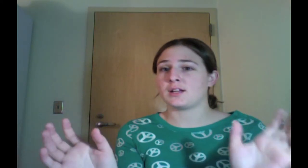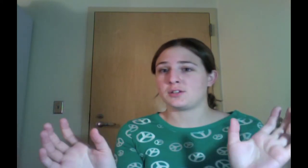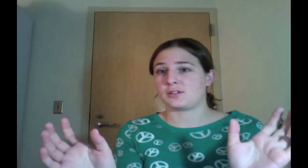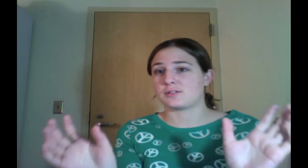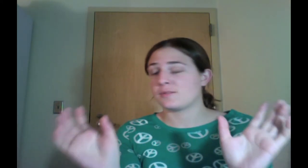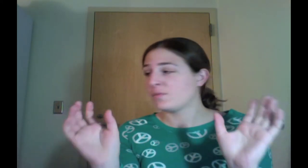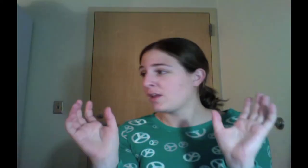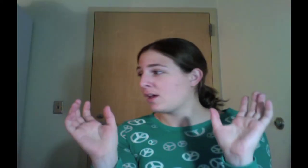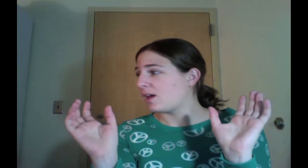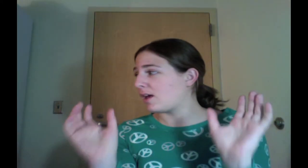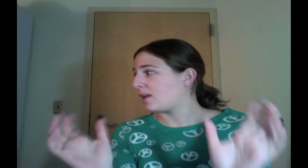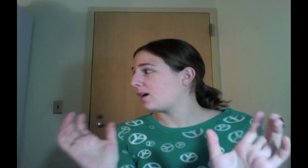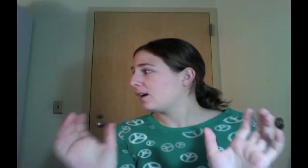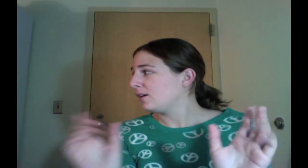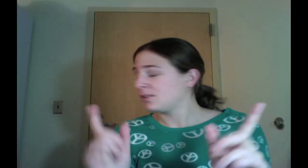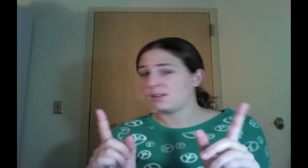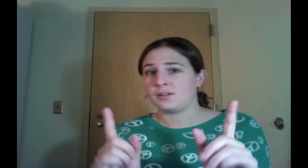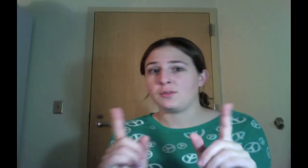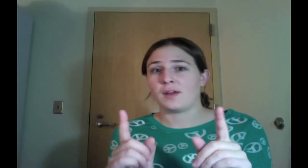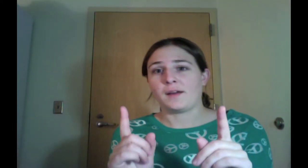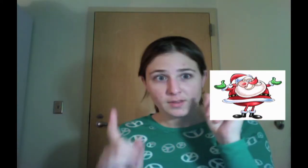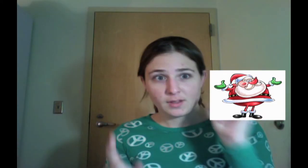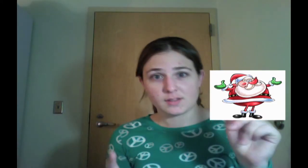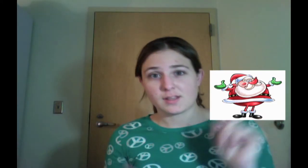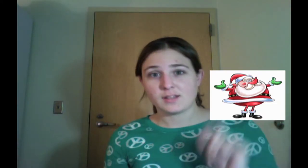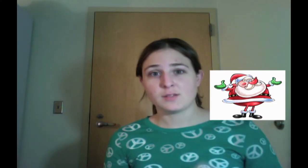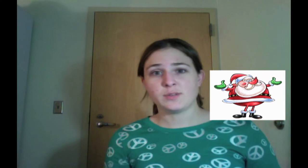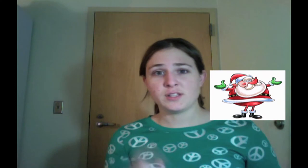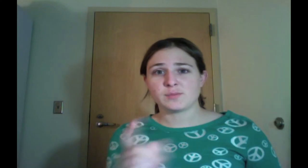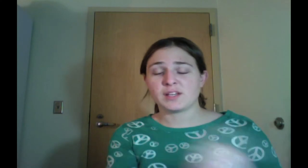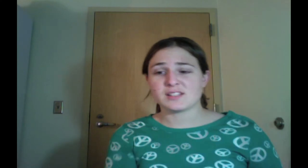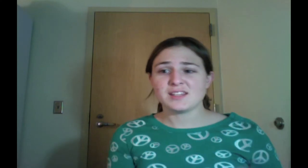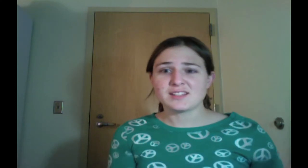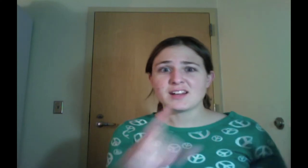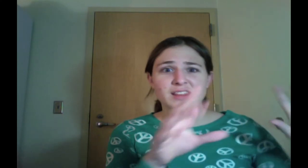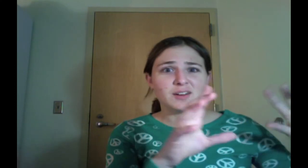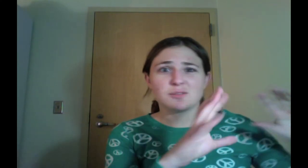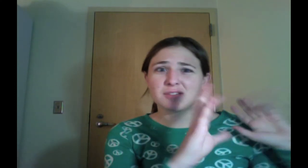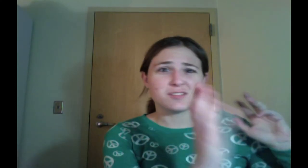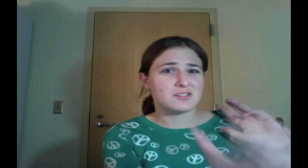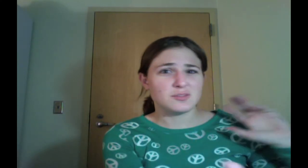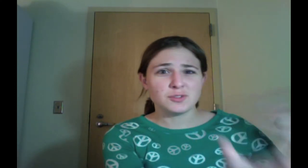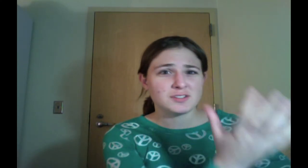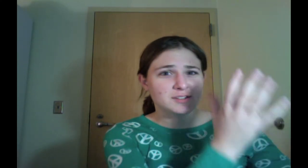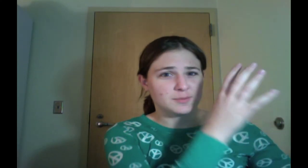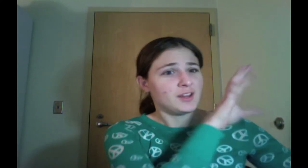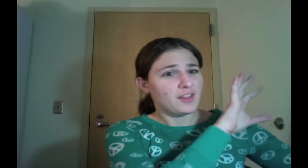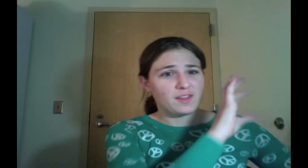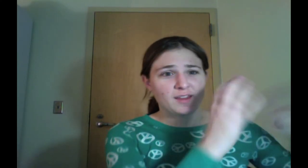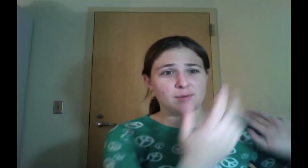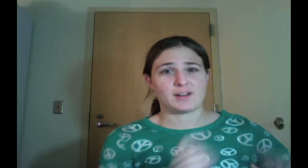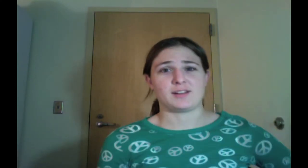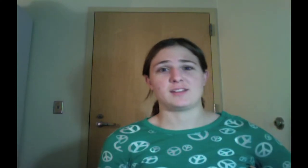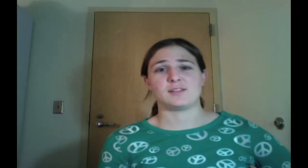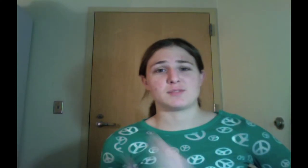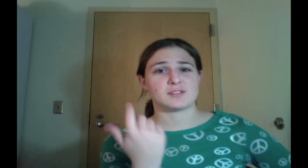chose. And I argue that Santa wins because he's got that whole consumerism thing behind him. So,